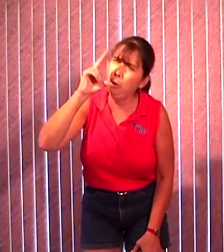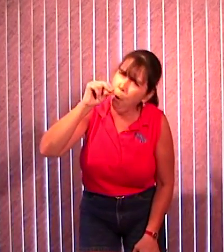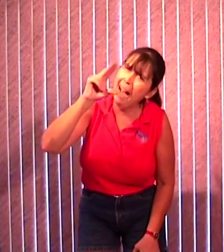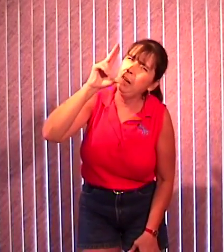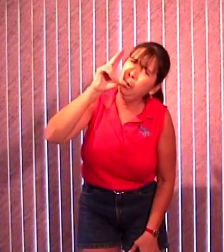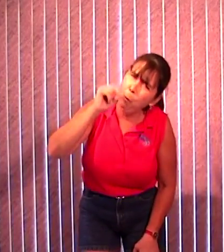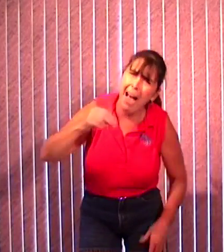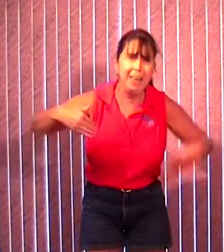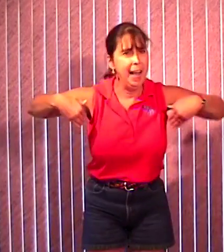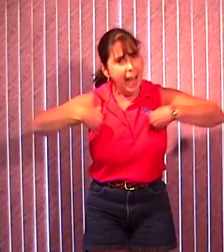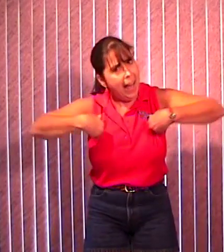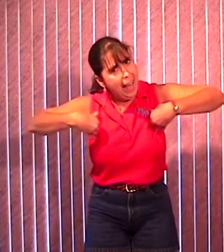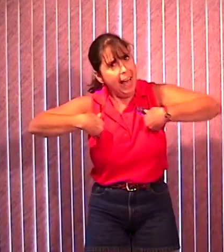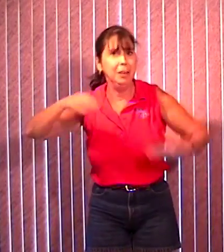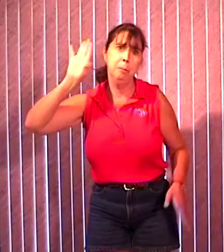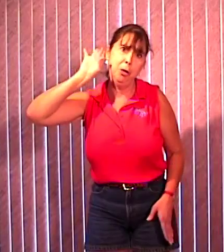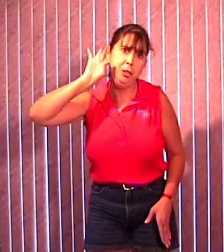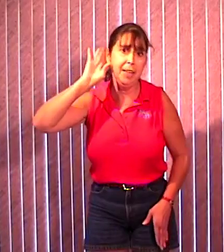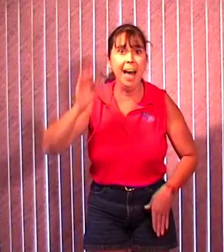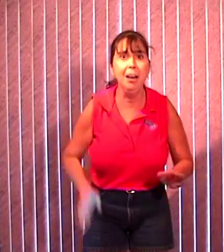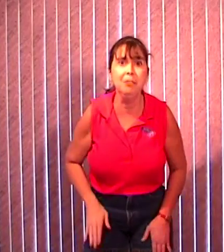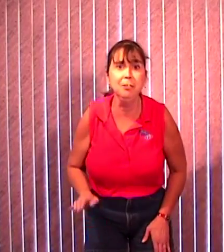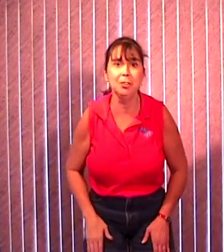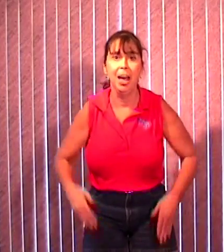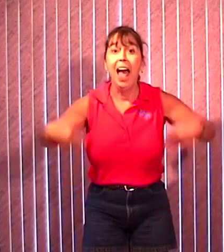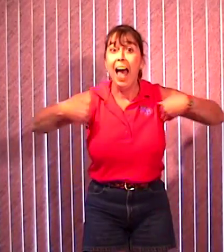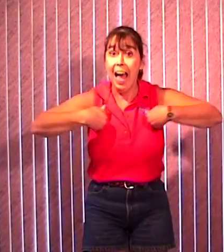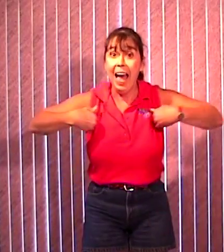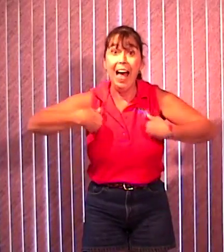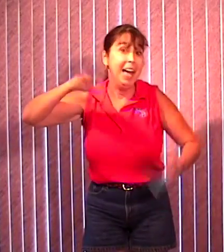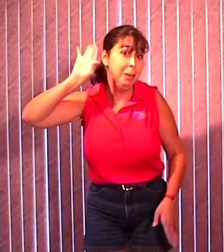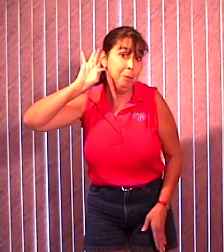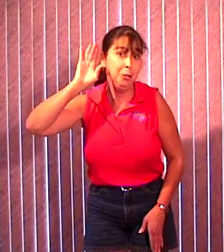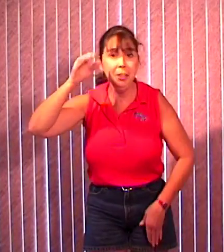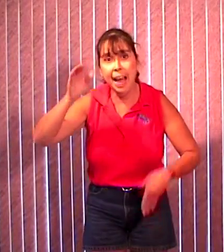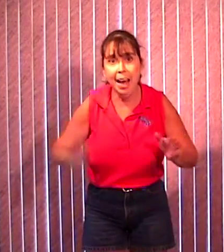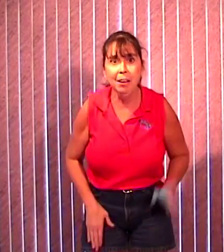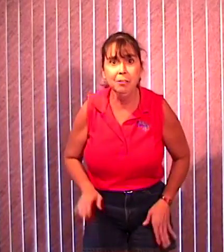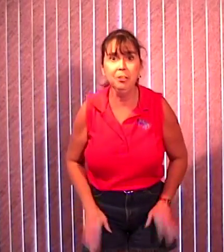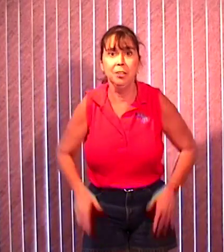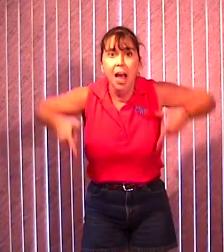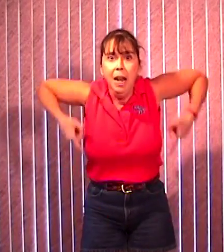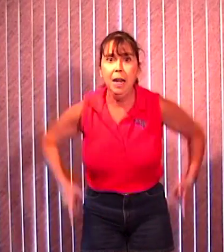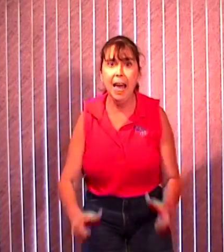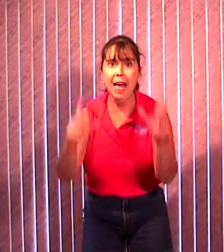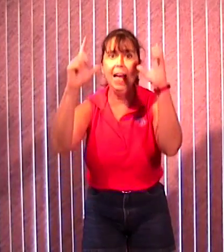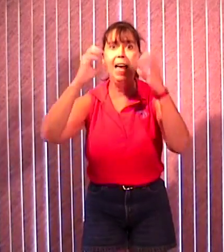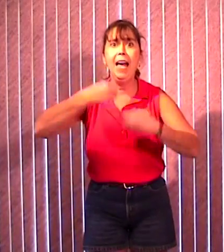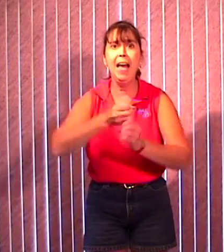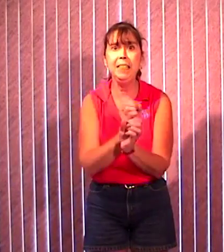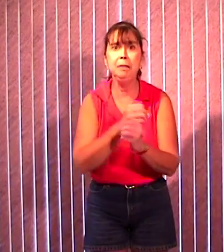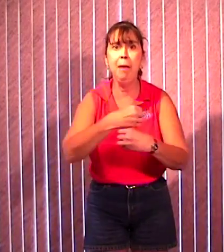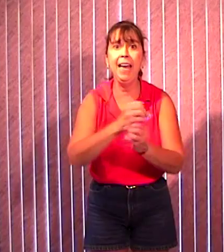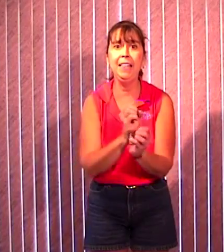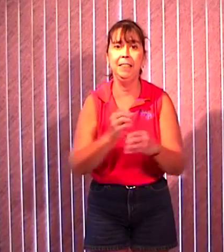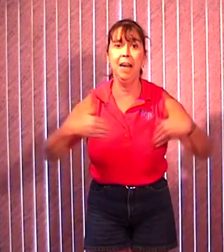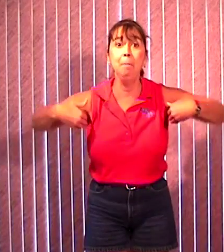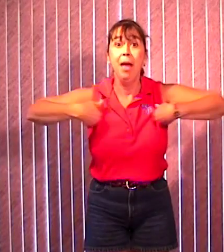quack quack. Animal sounds. Animal sounds. Let's make some